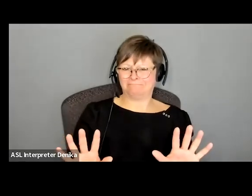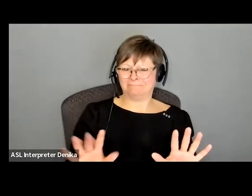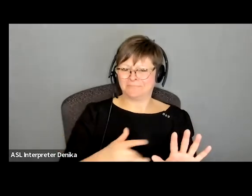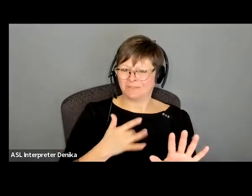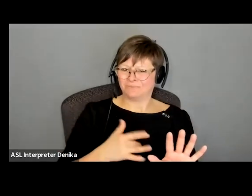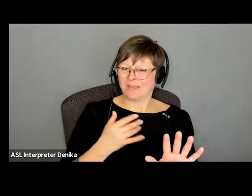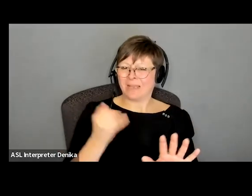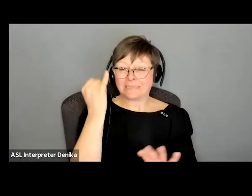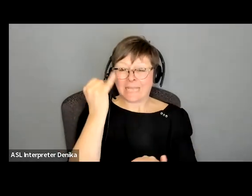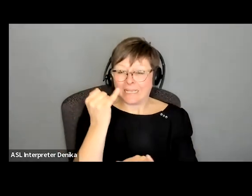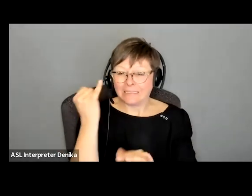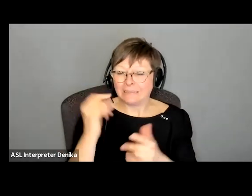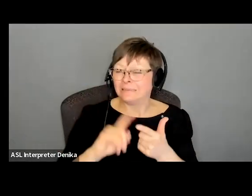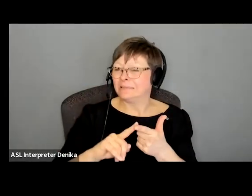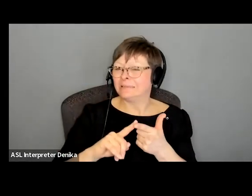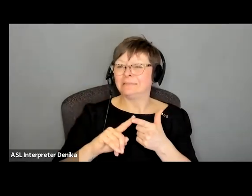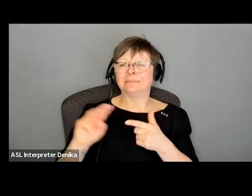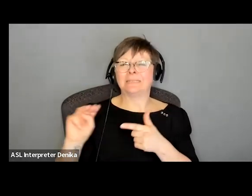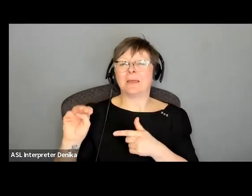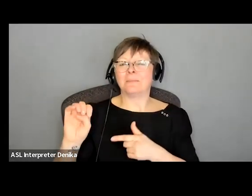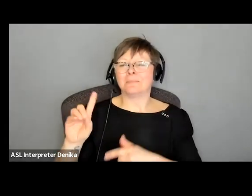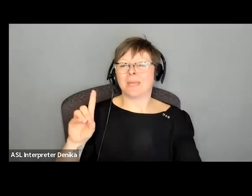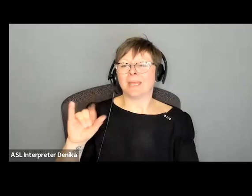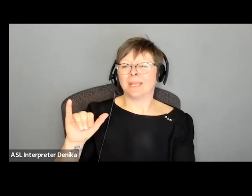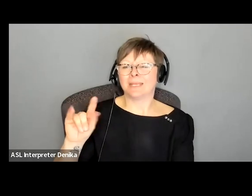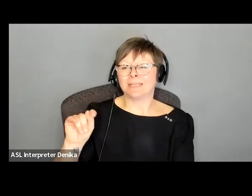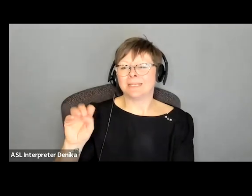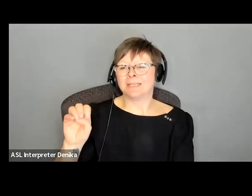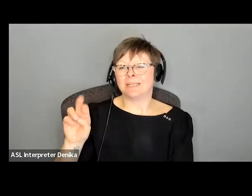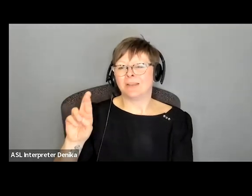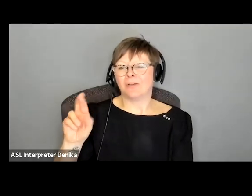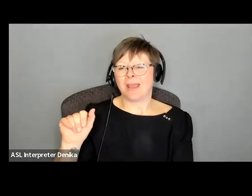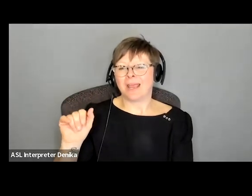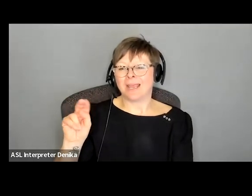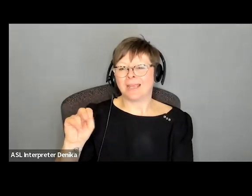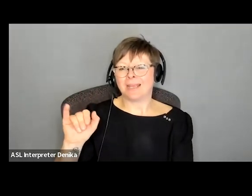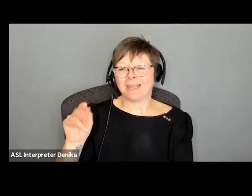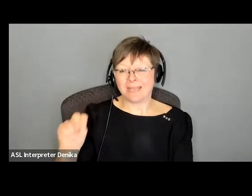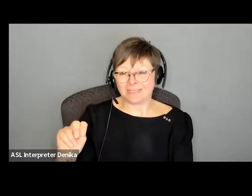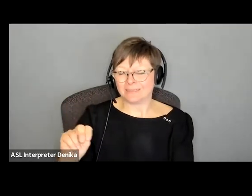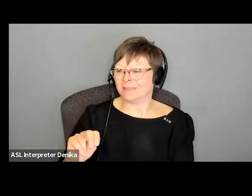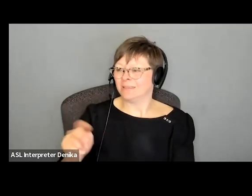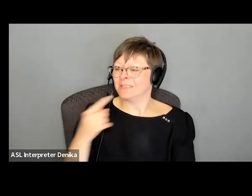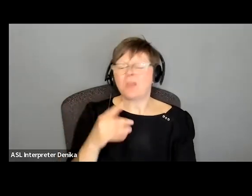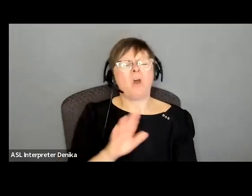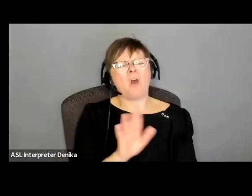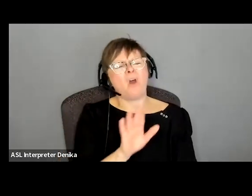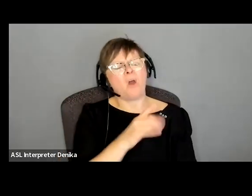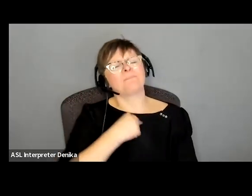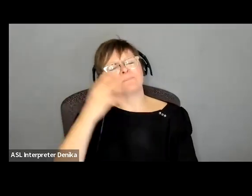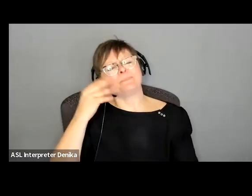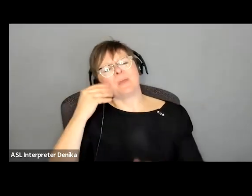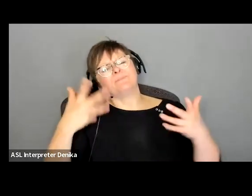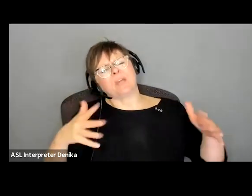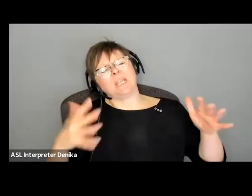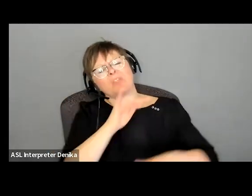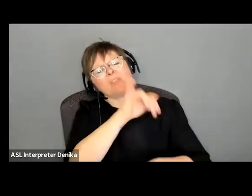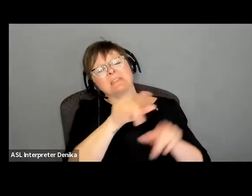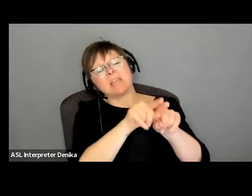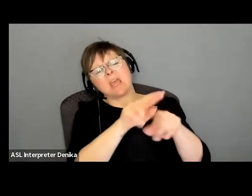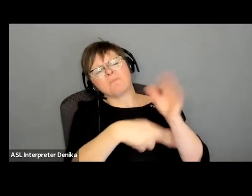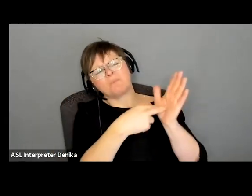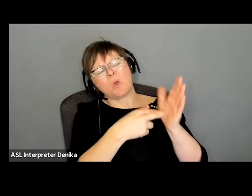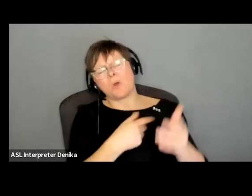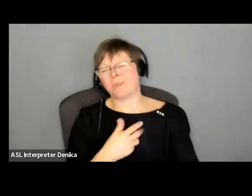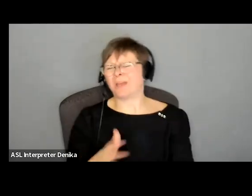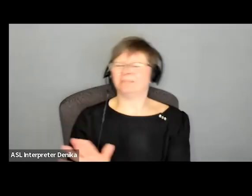italian or mediterranean uh uh say yeah but i've played that before i don't